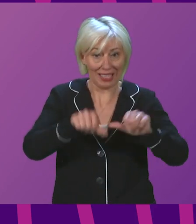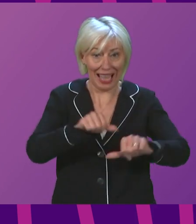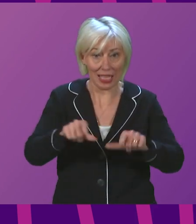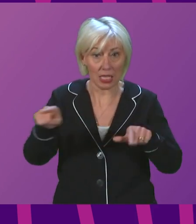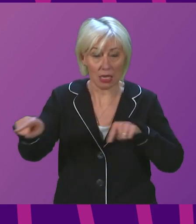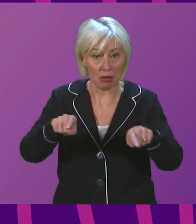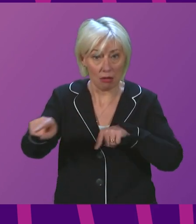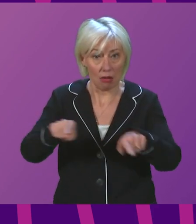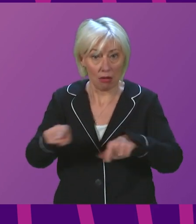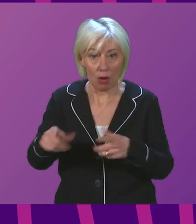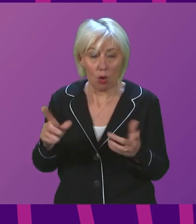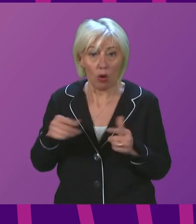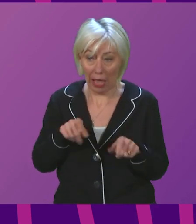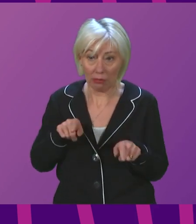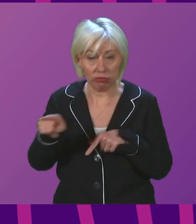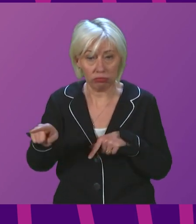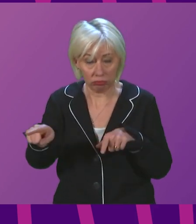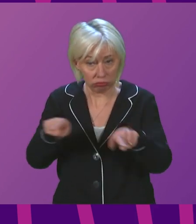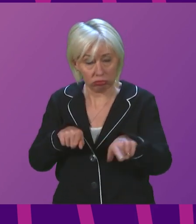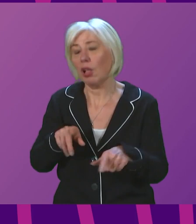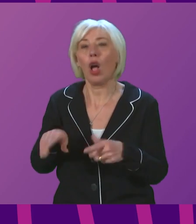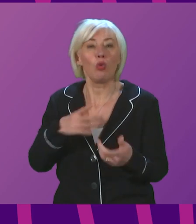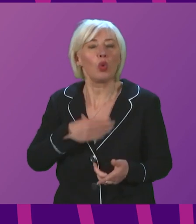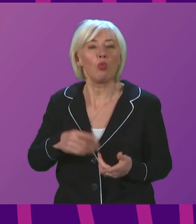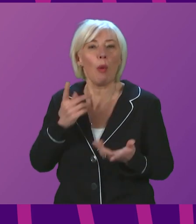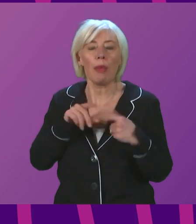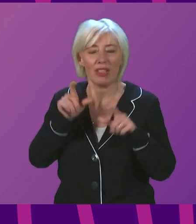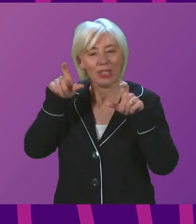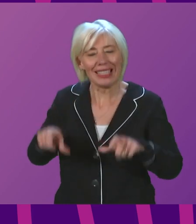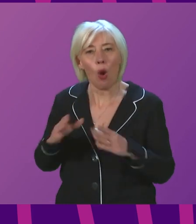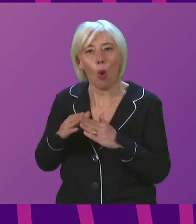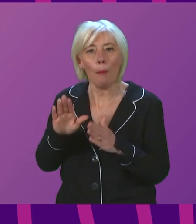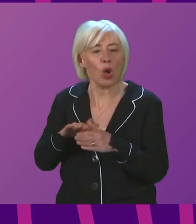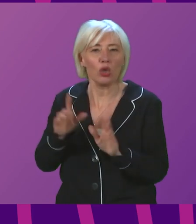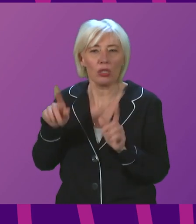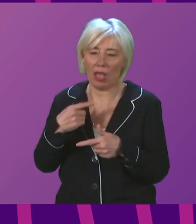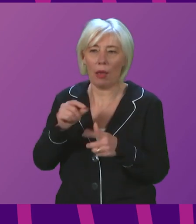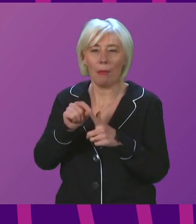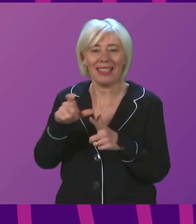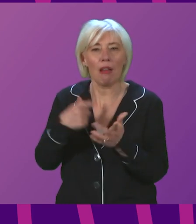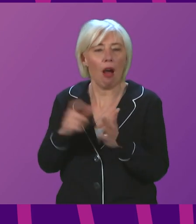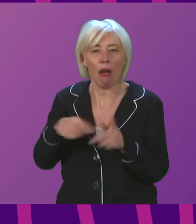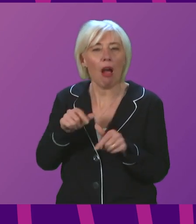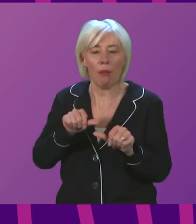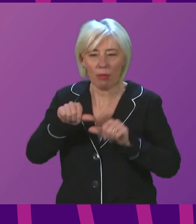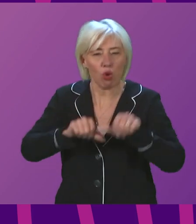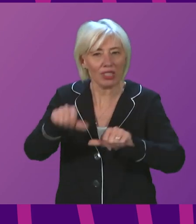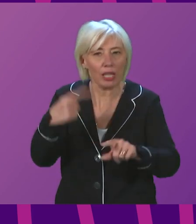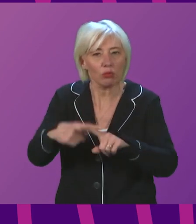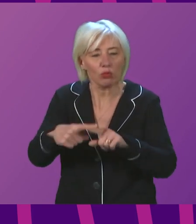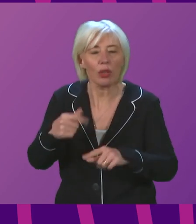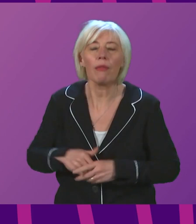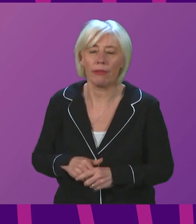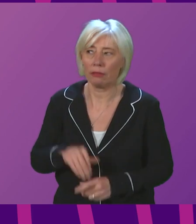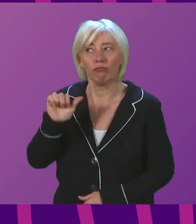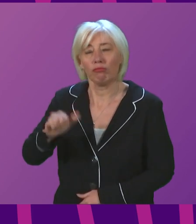healthy, asked to stay at home for want of a negative PCR test. First Minister? Firstly, I absolutely accept the points about the